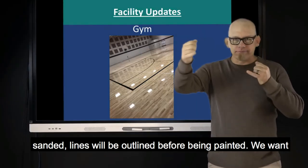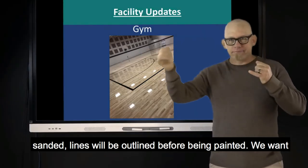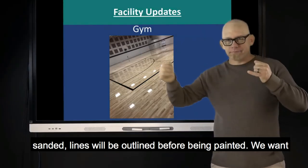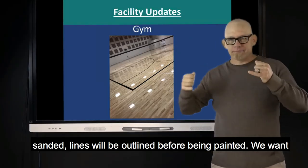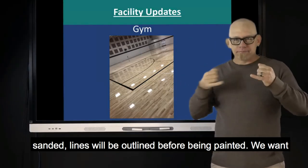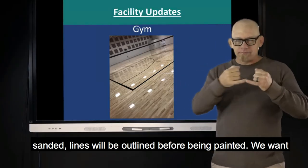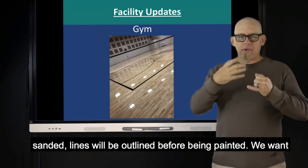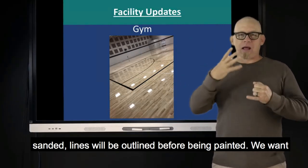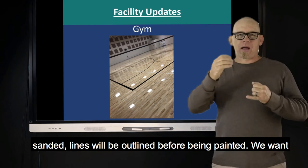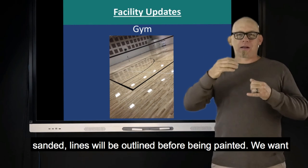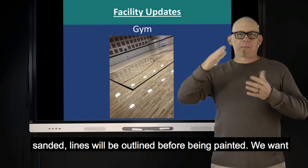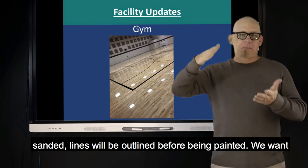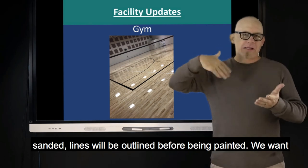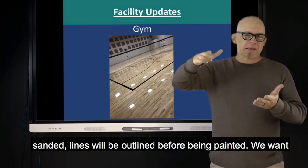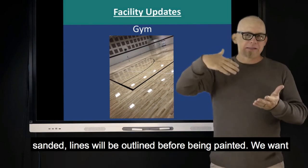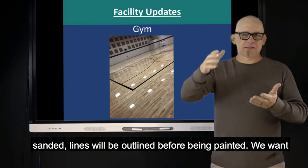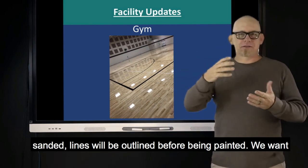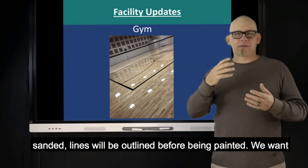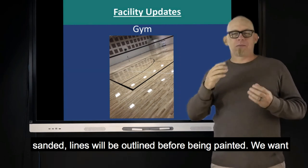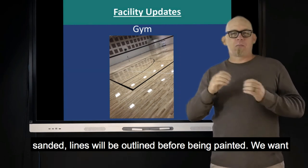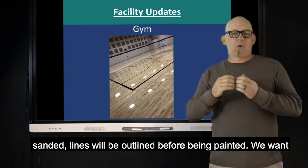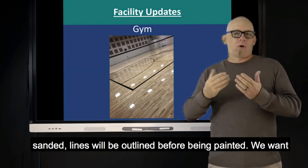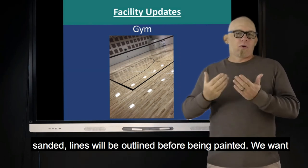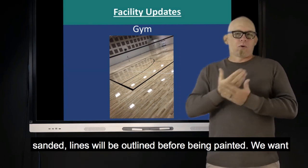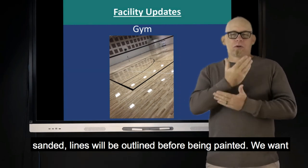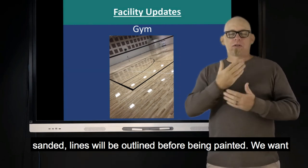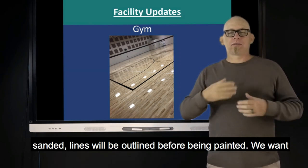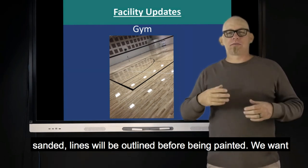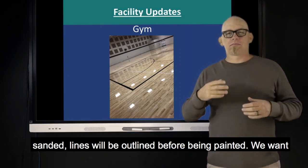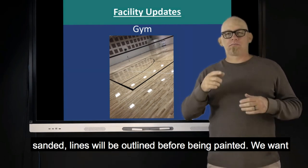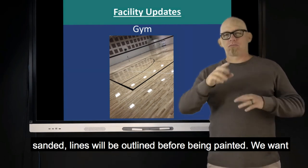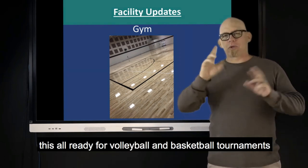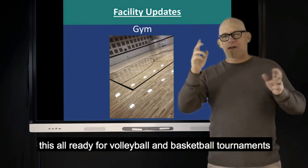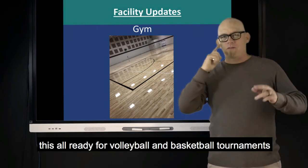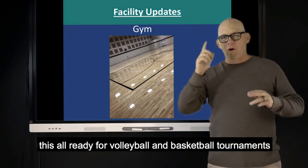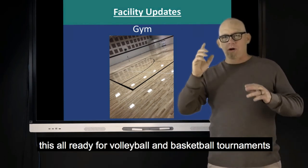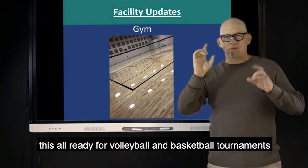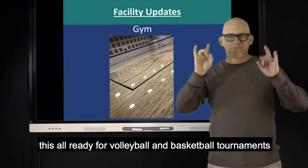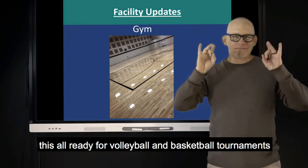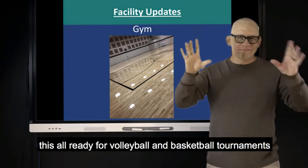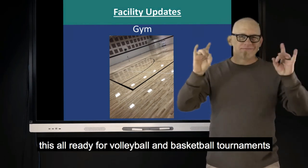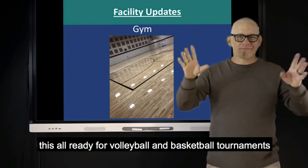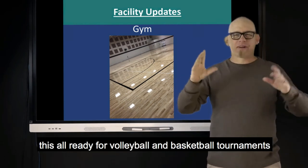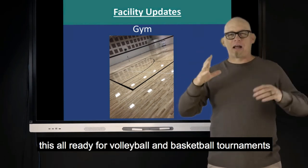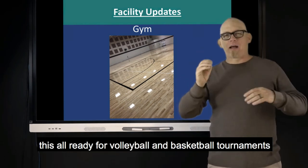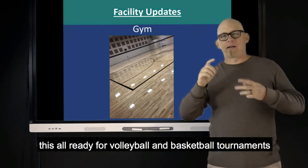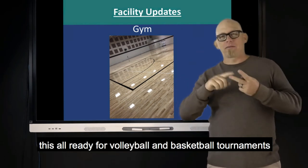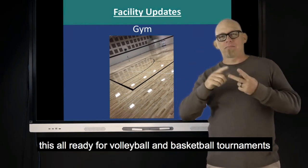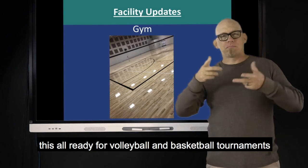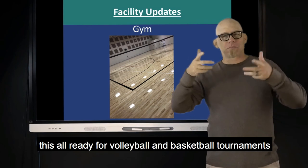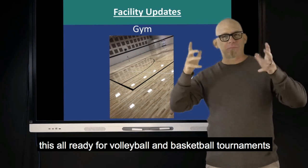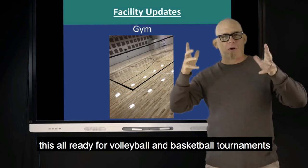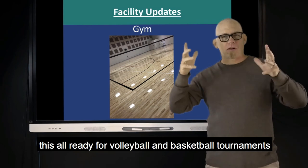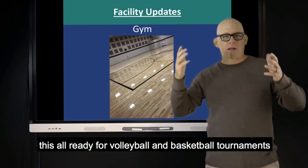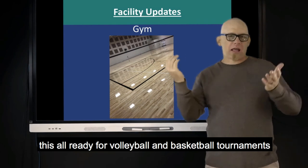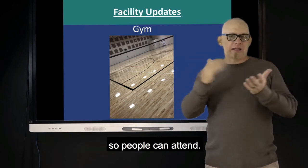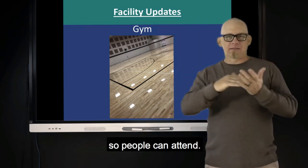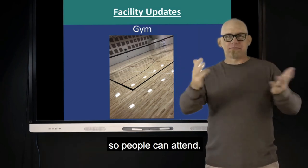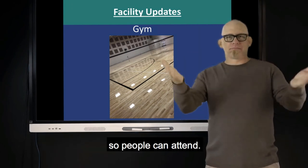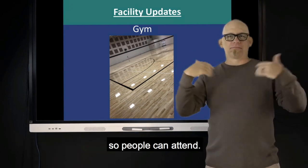They will sand it all that are going to paint new lines and then get it all done so